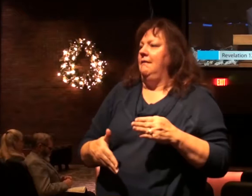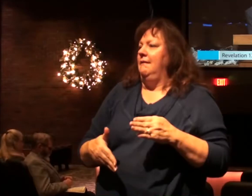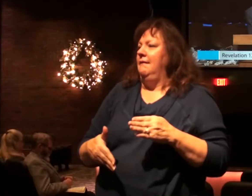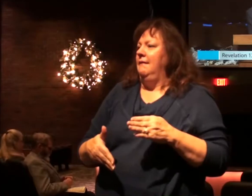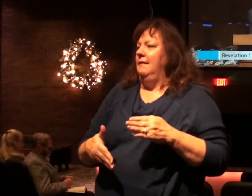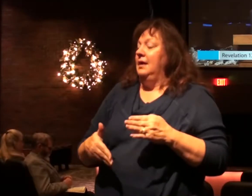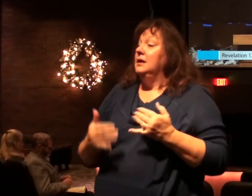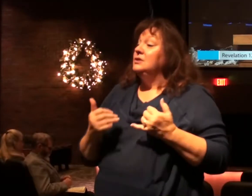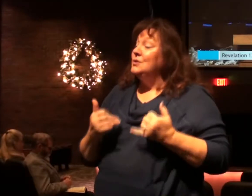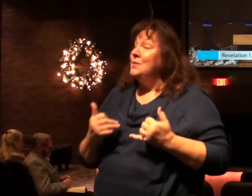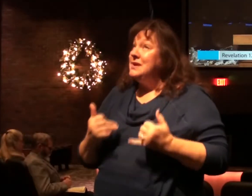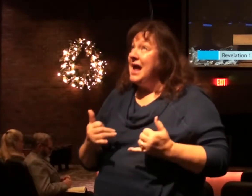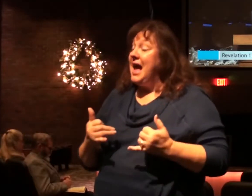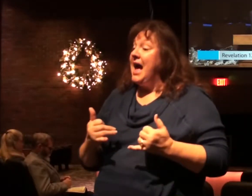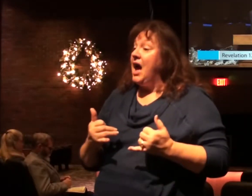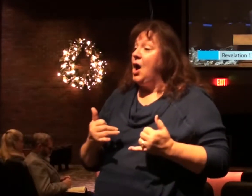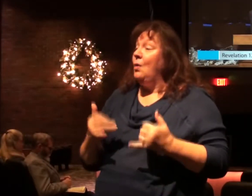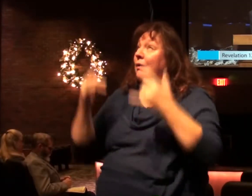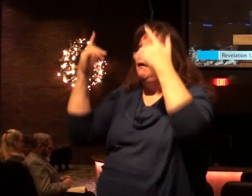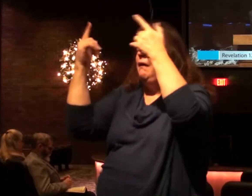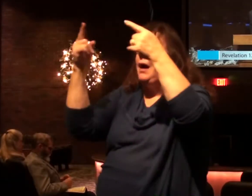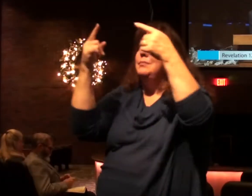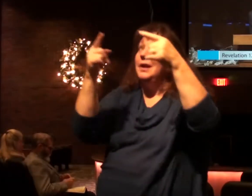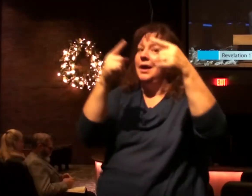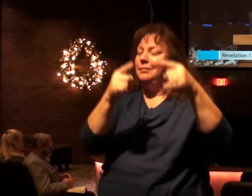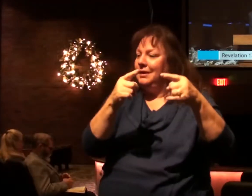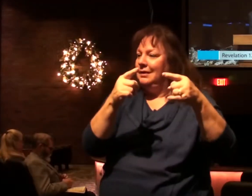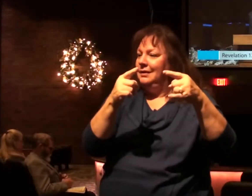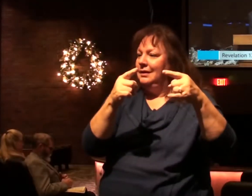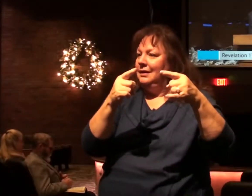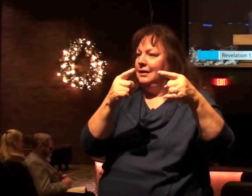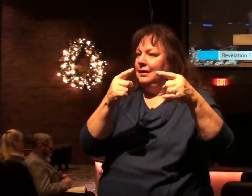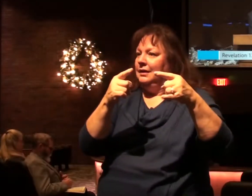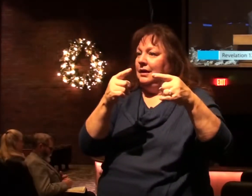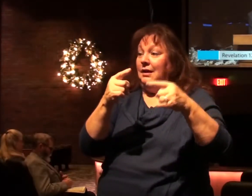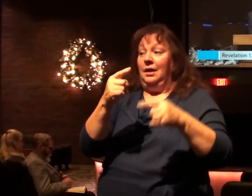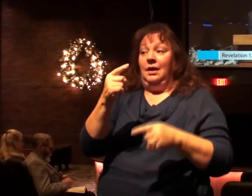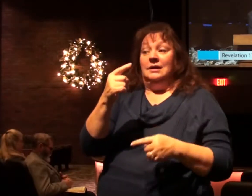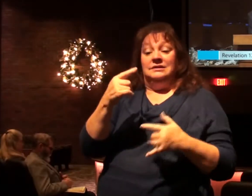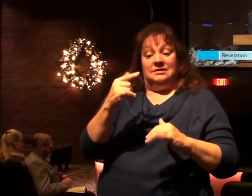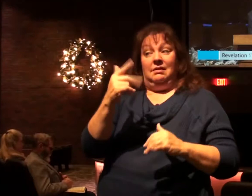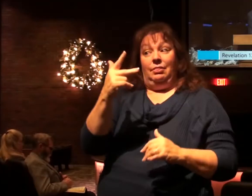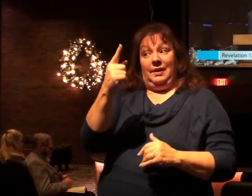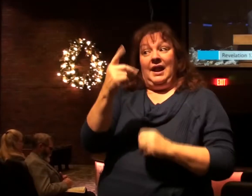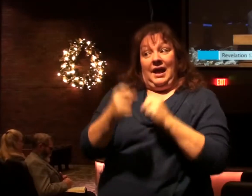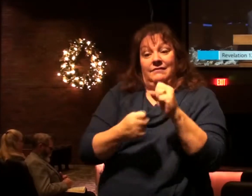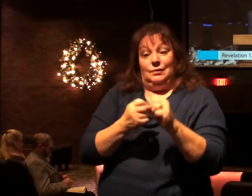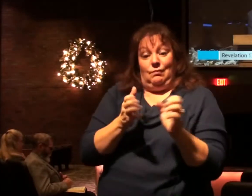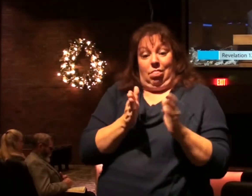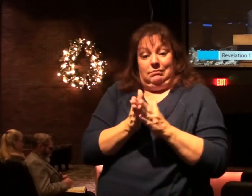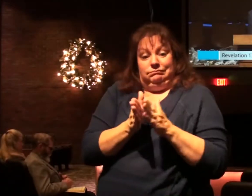So now these things have come. They won't yet happen. are three and a half years away.